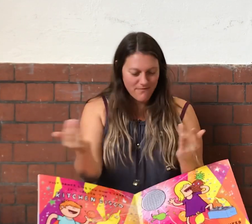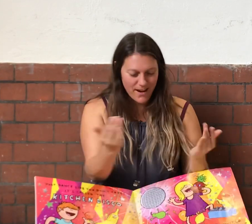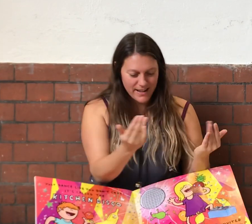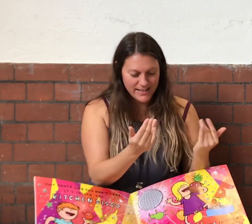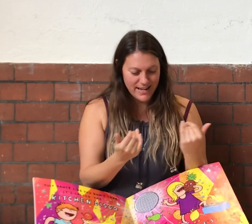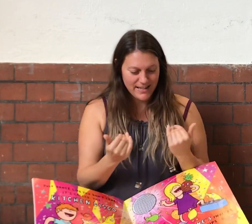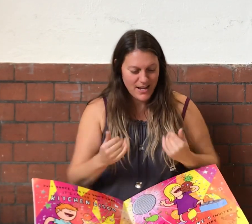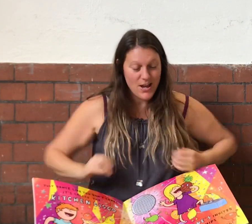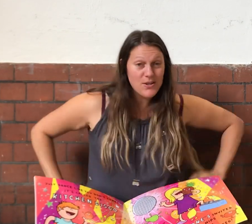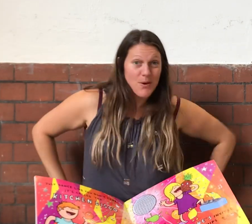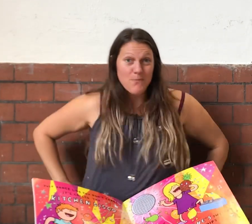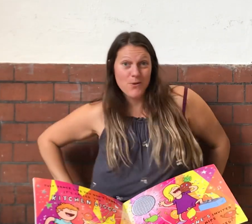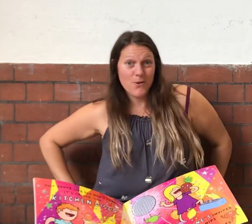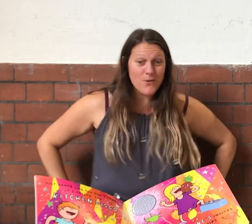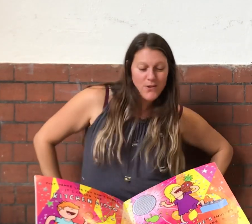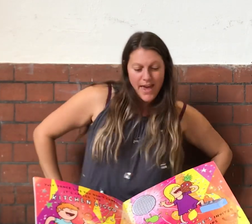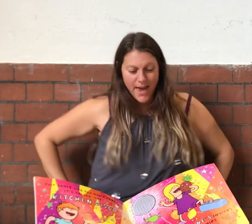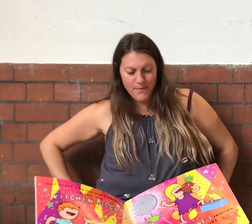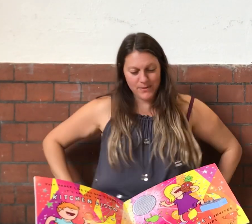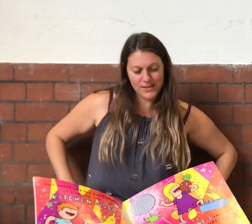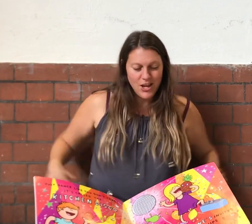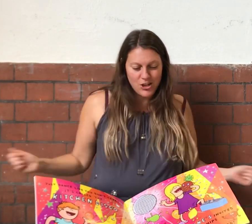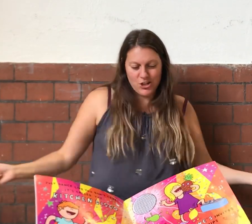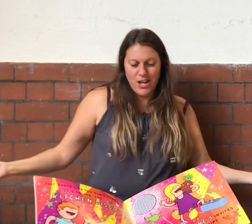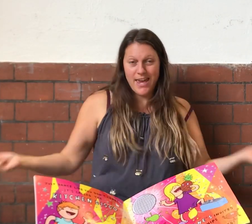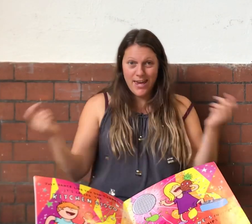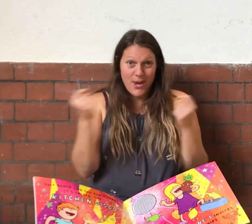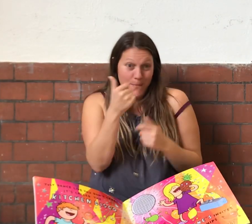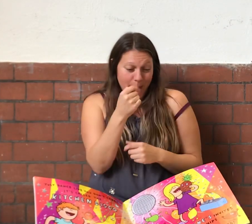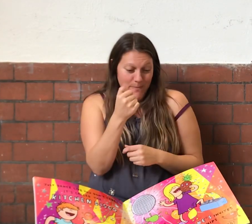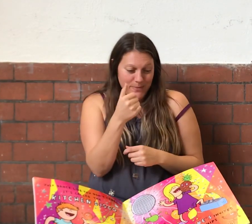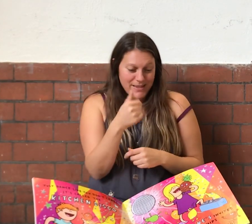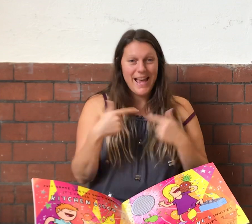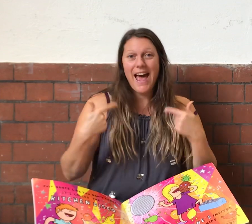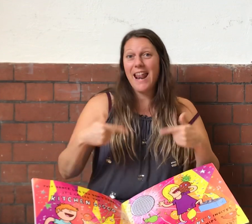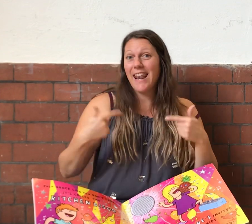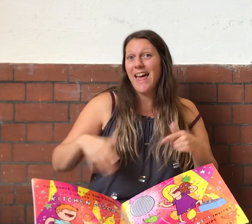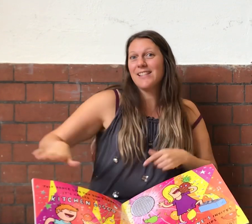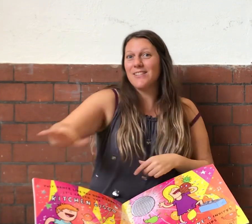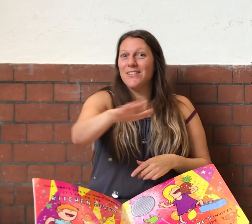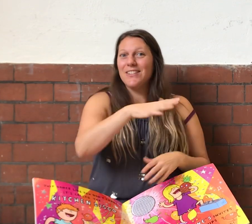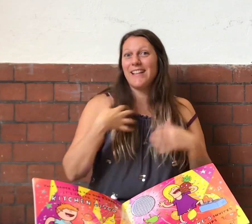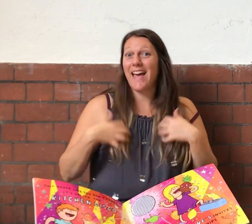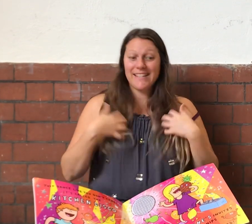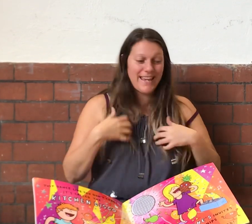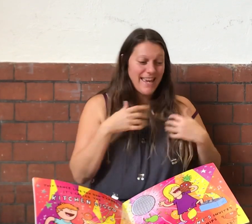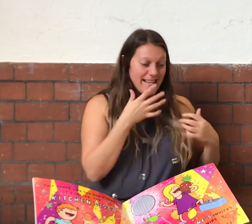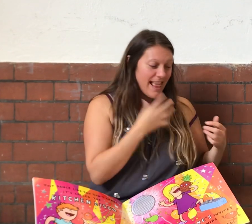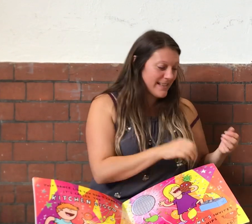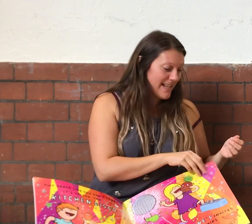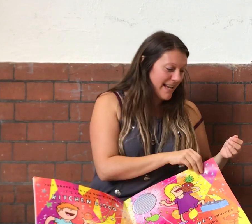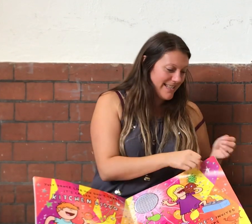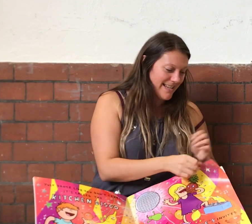invited. So, move your hips, shake your pips and let's all get excited.